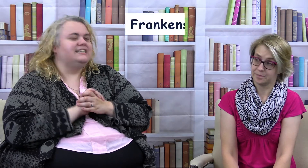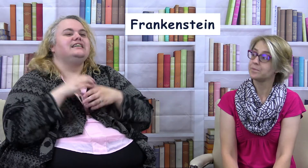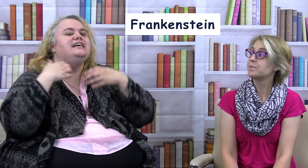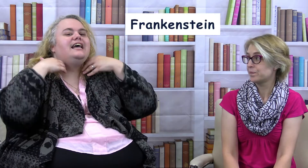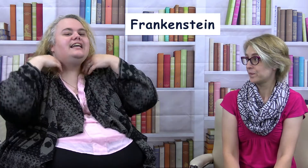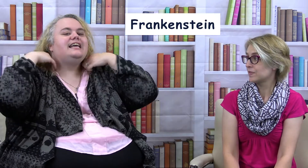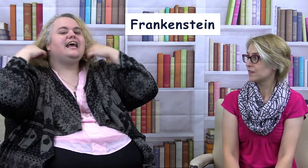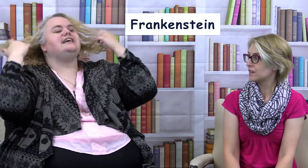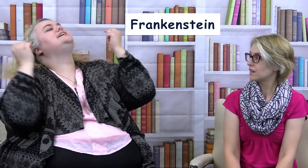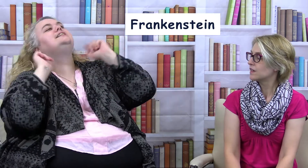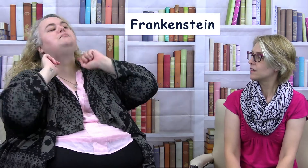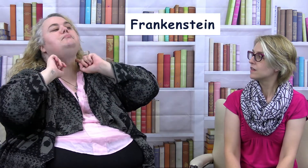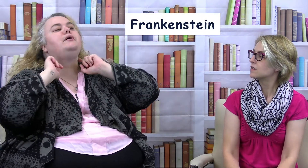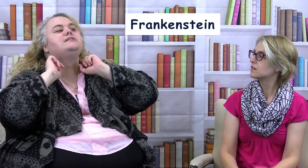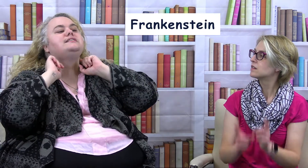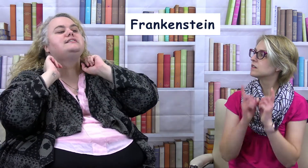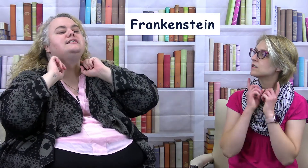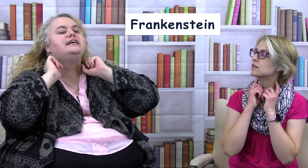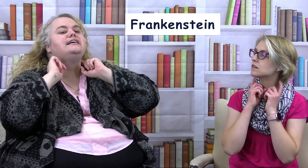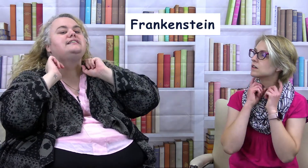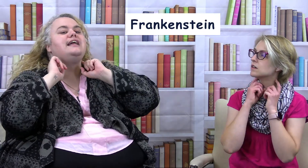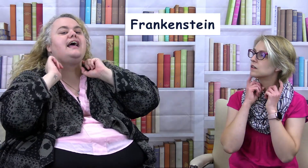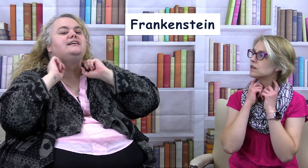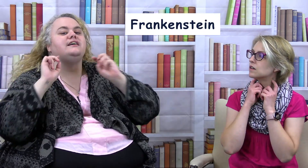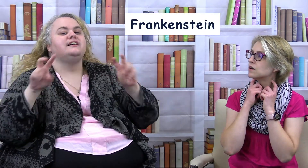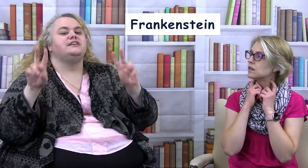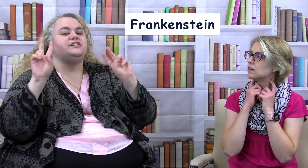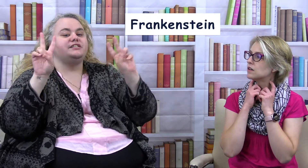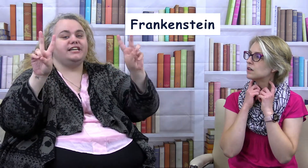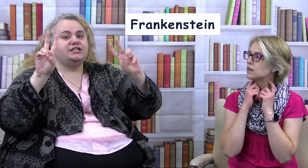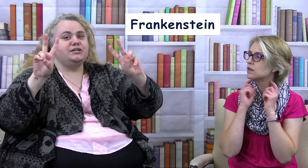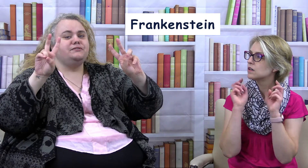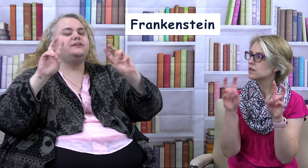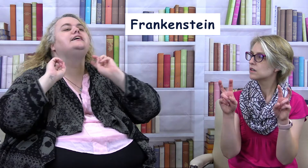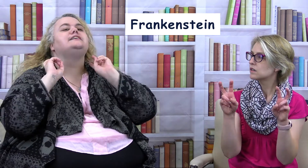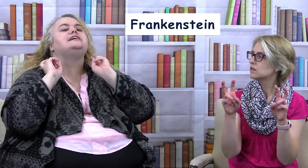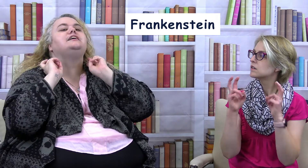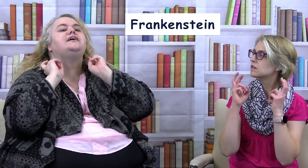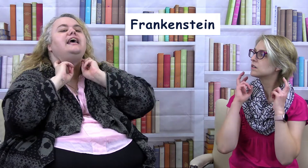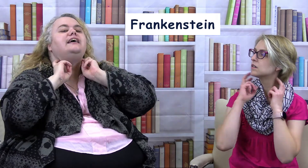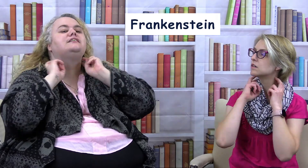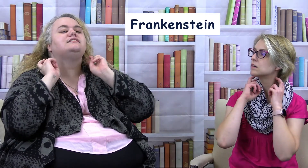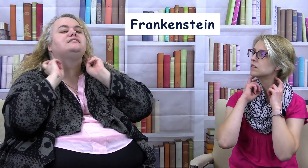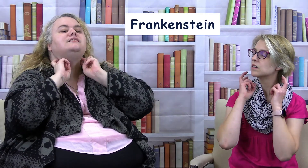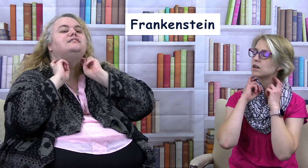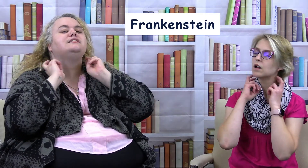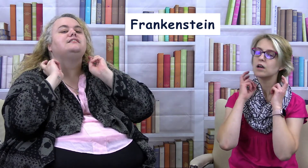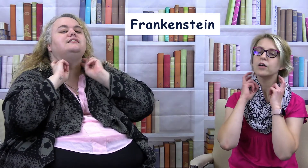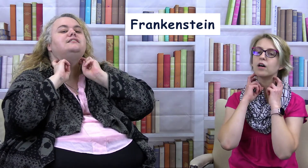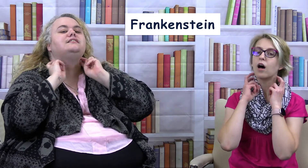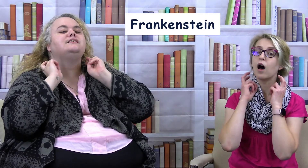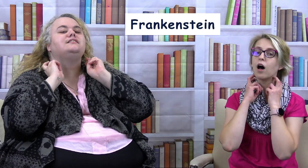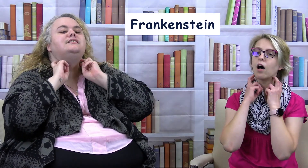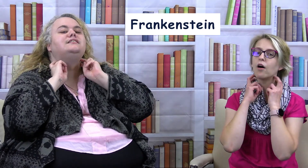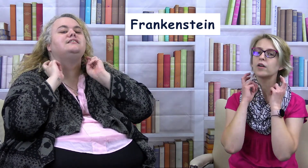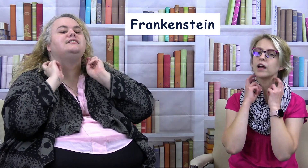And he has like the bolts in his neck. So you take two fingers and you hit. Okay.